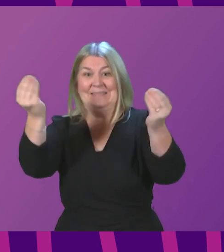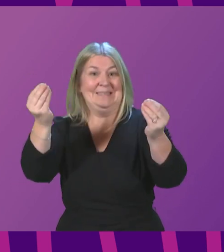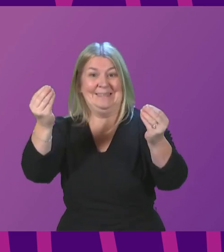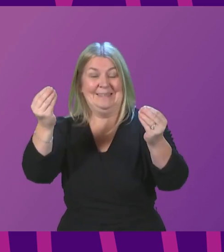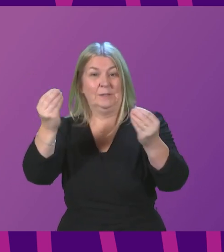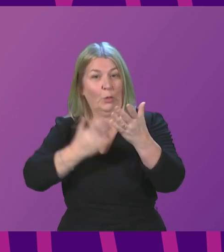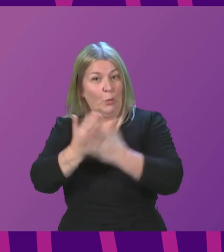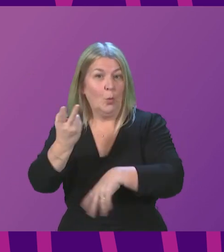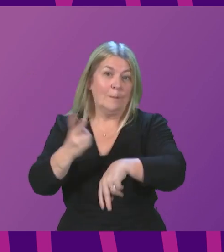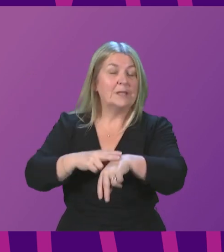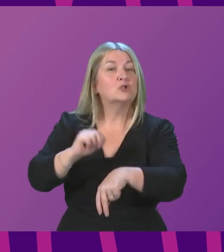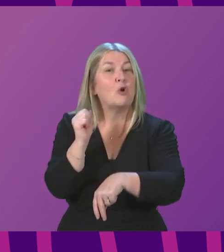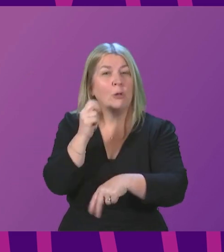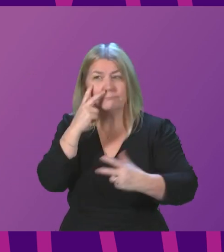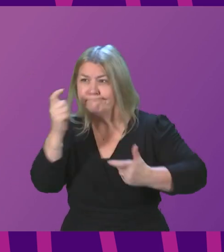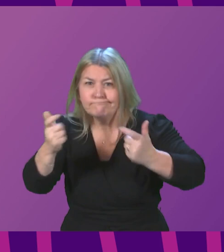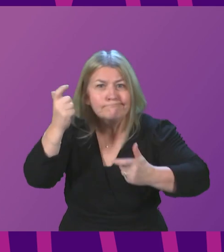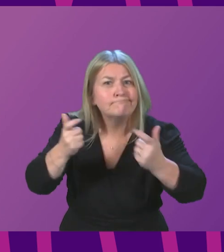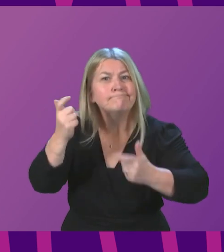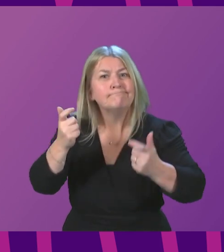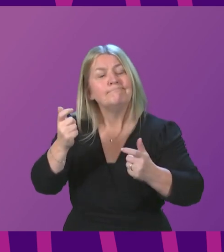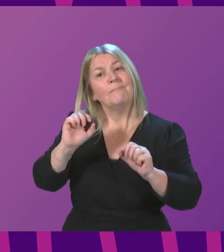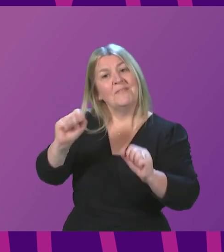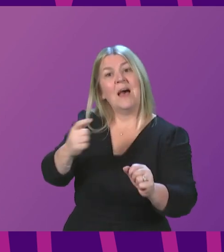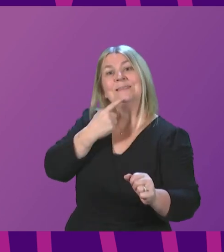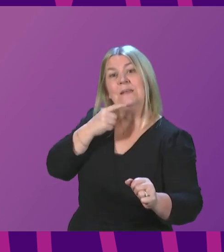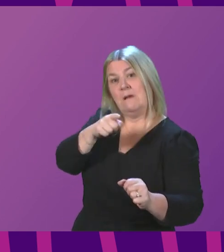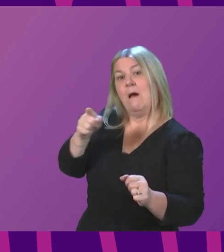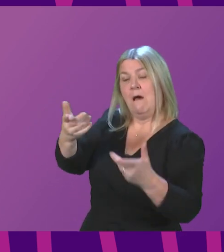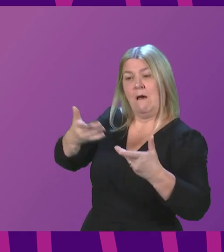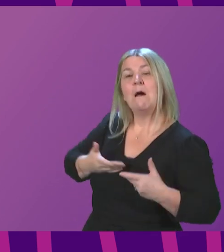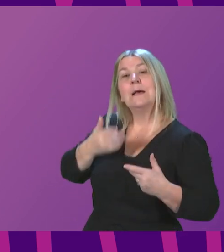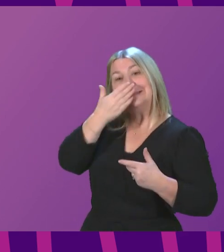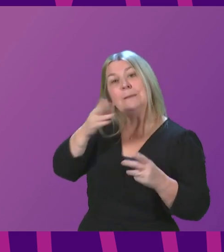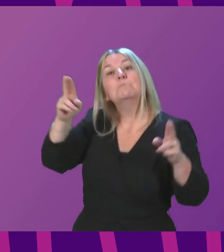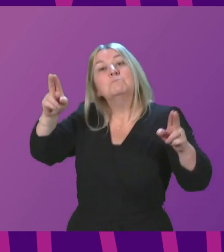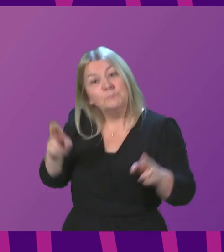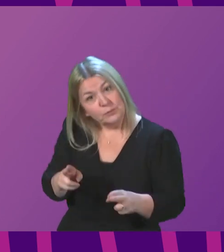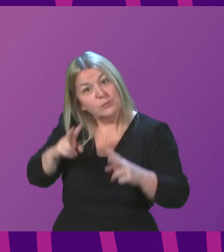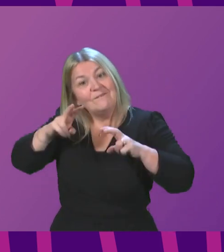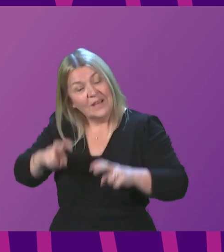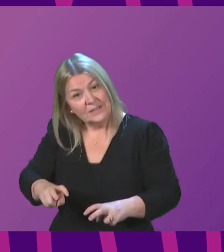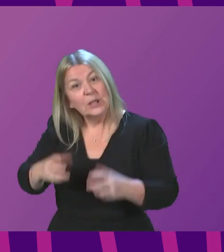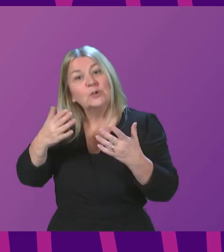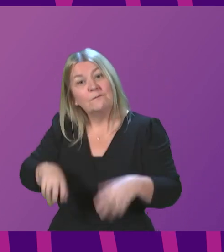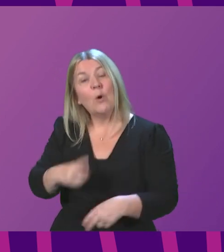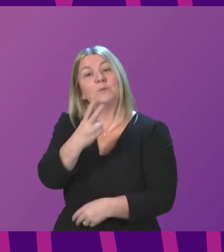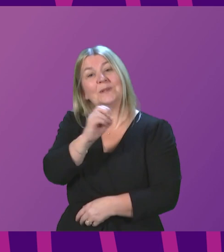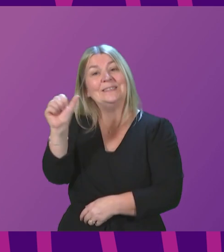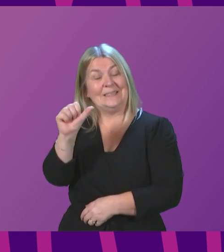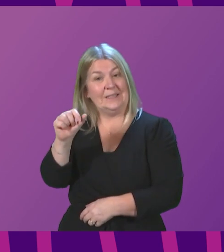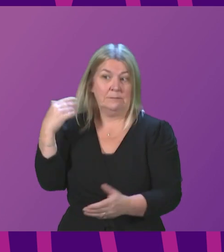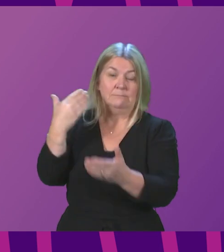by Police Scotland Police Scotland's management data suggests there has been a decrease in the number of investigations since 2016